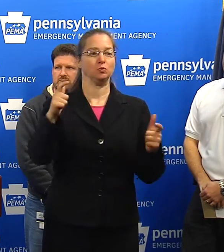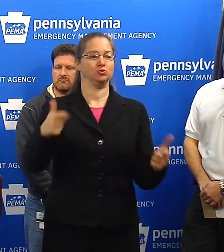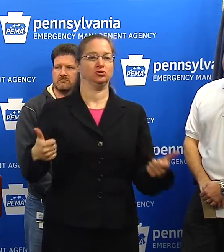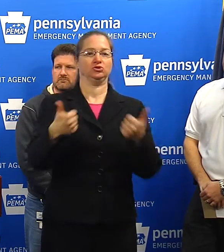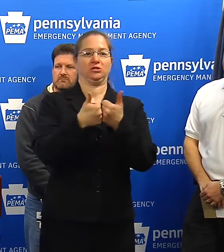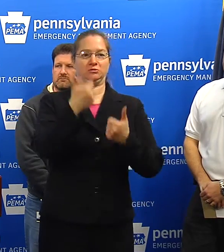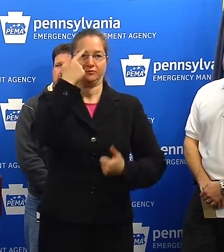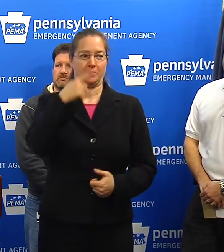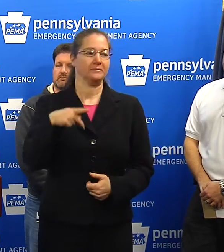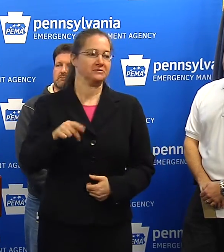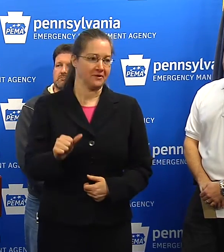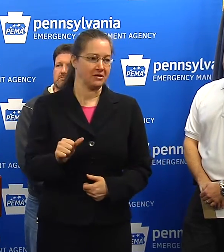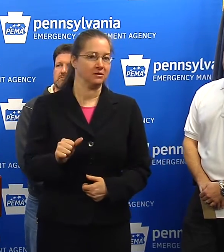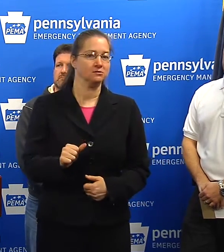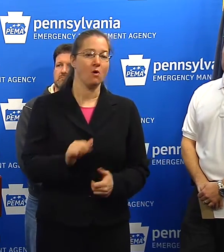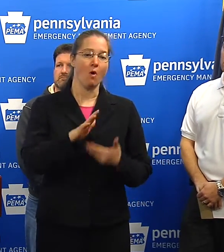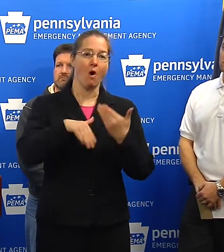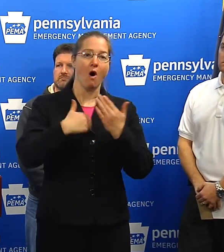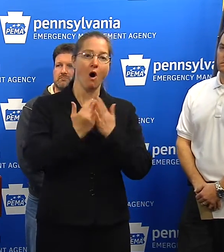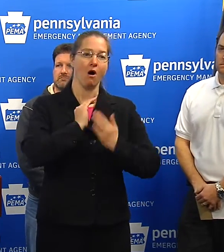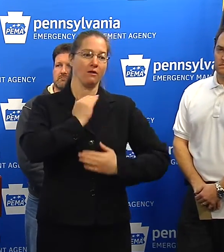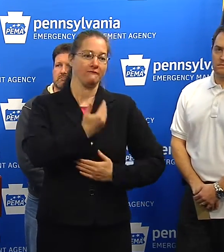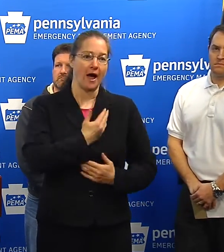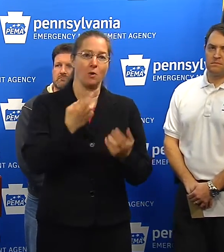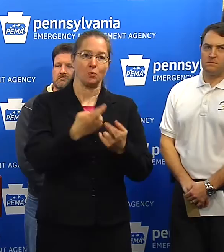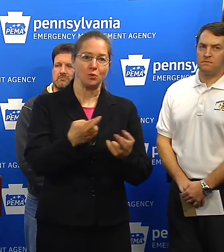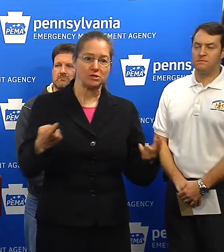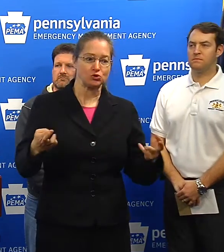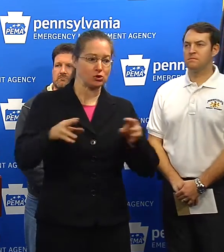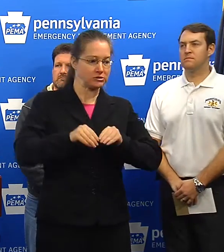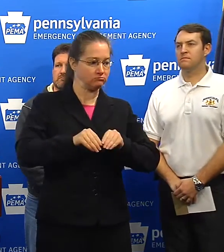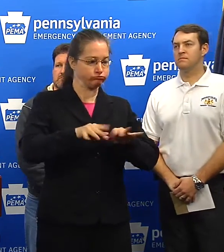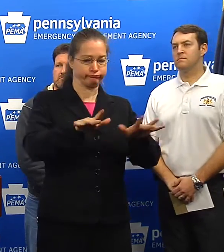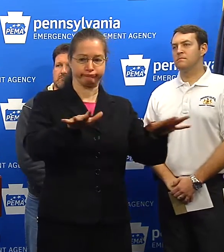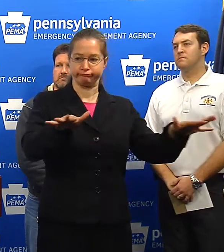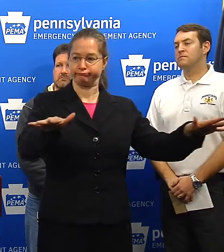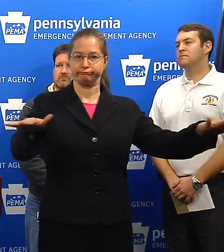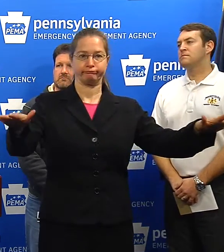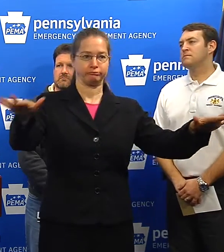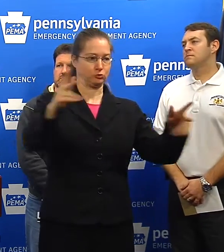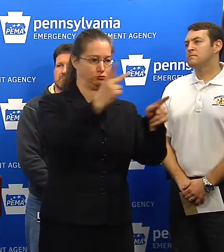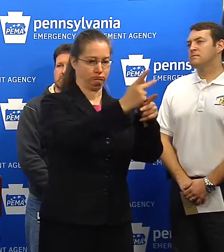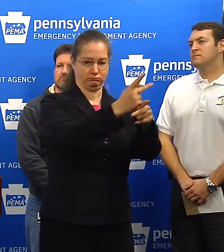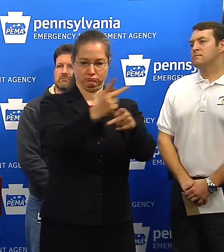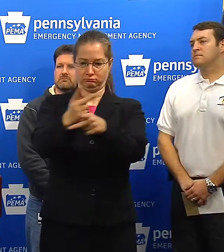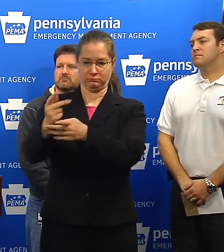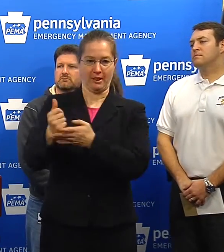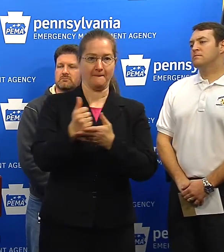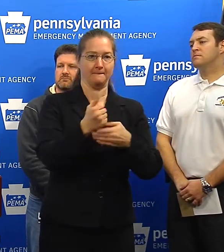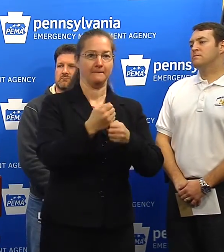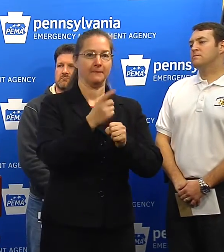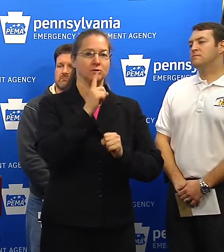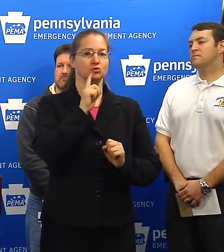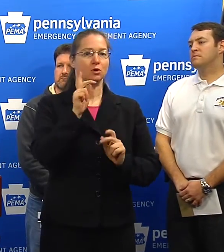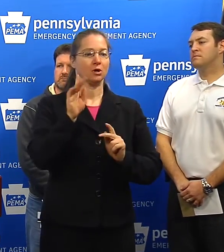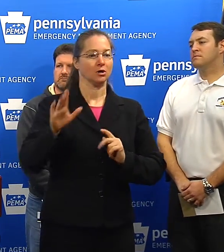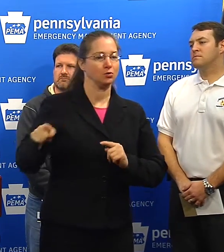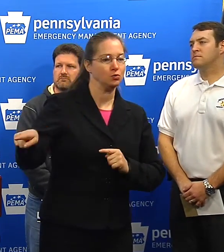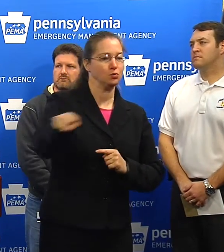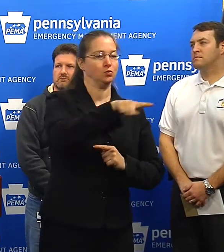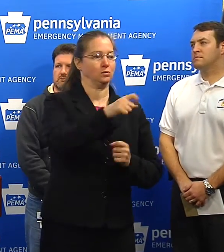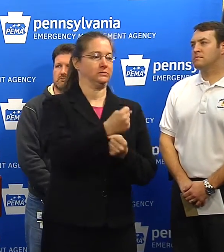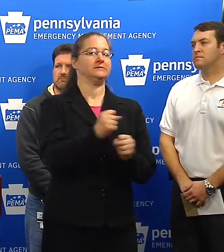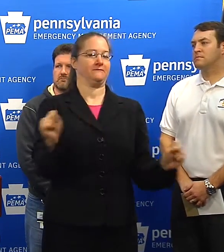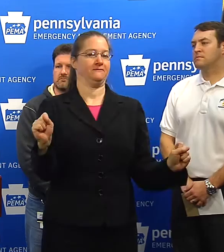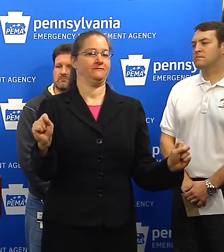We are deploying all of our resources to try to make sure that the people of Pennsylvania are safe. That is my biggest priority, and that's what I will continue